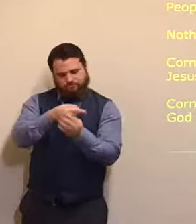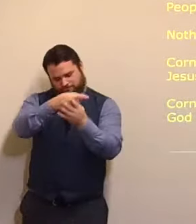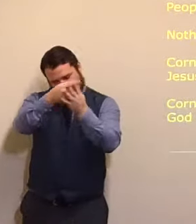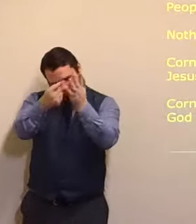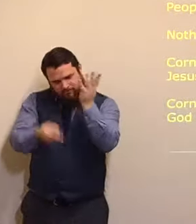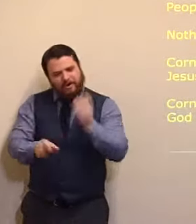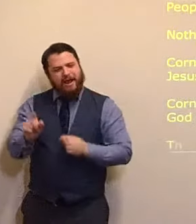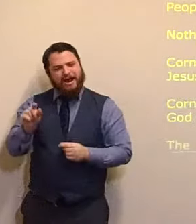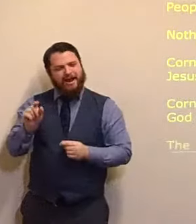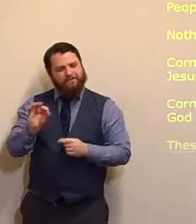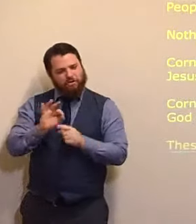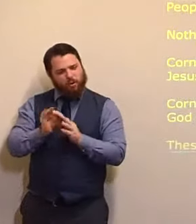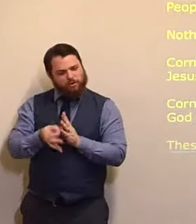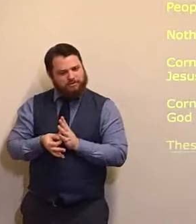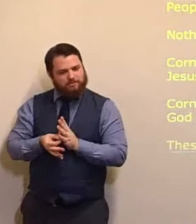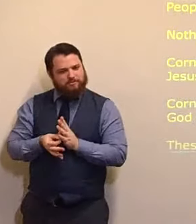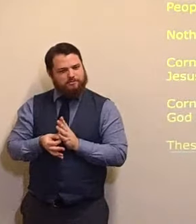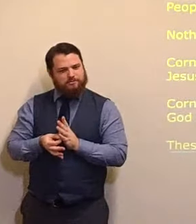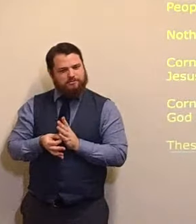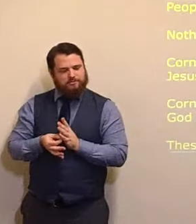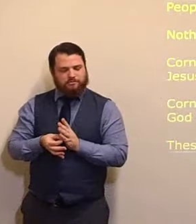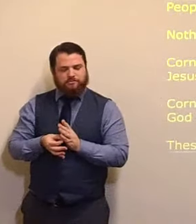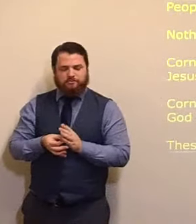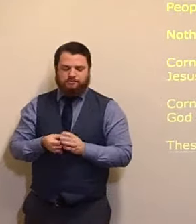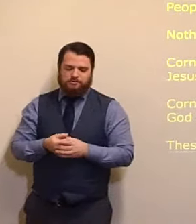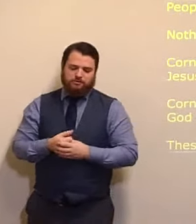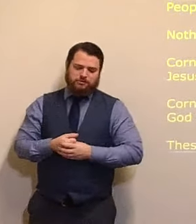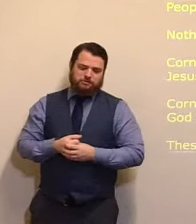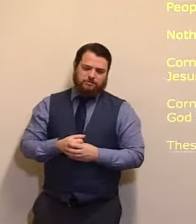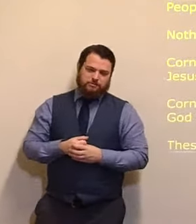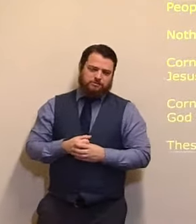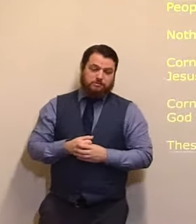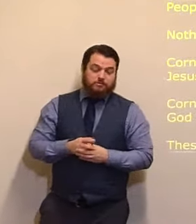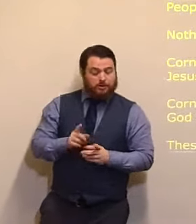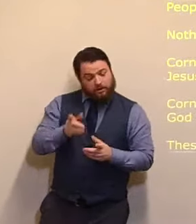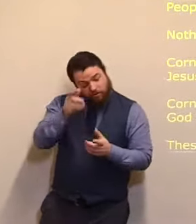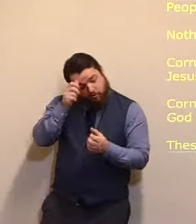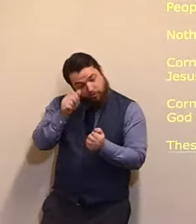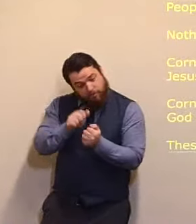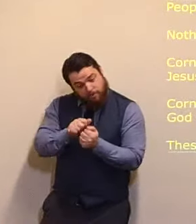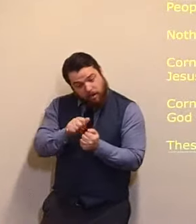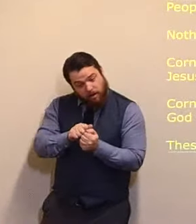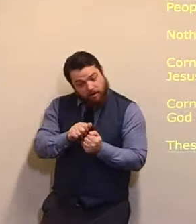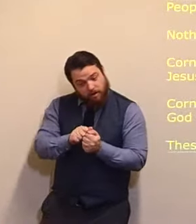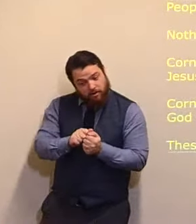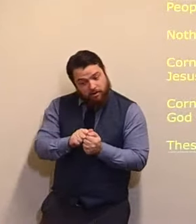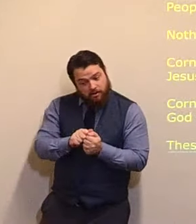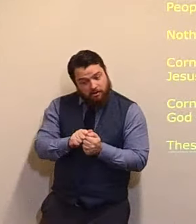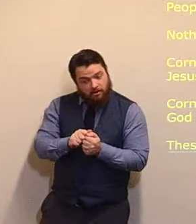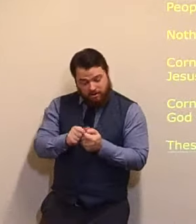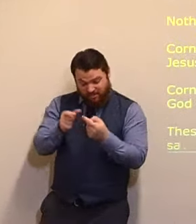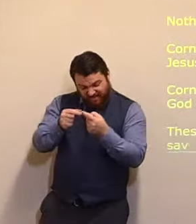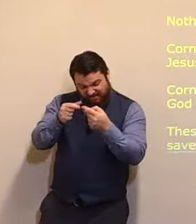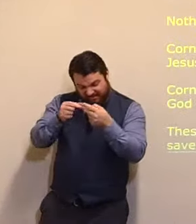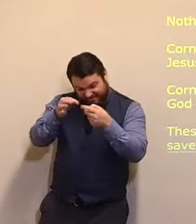qualities, and virtues, I have listed for you, did not suffice, to save Cornelius.